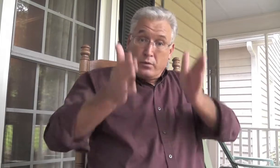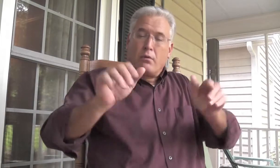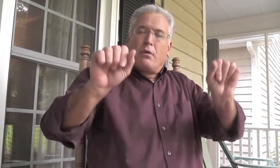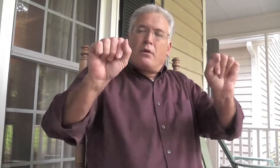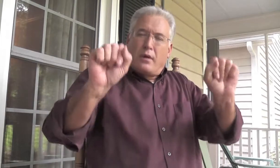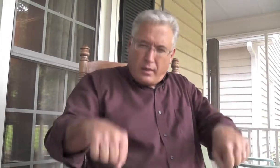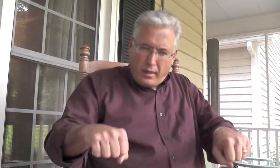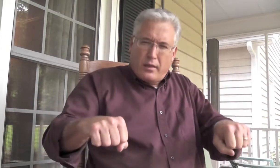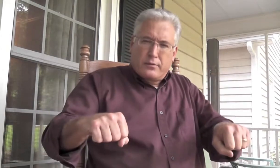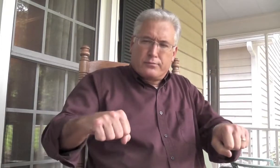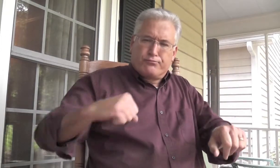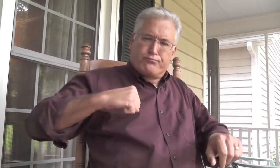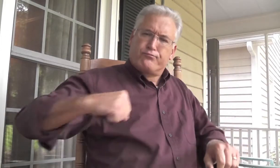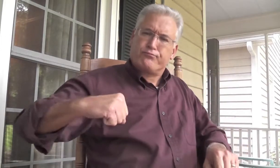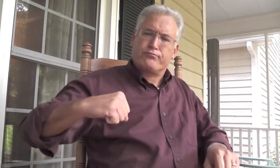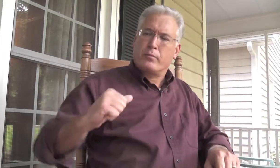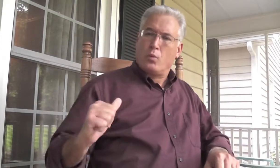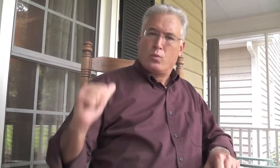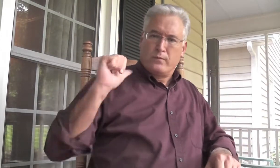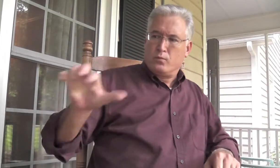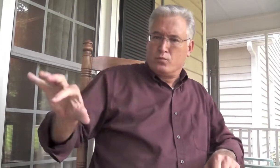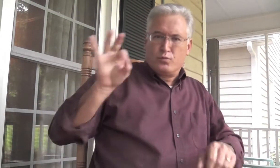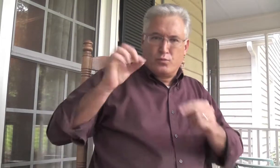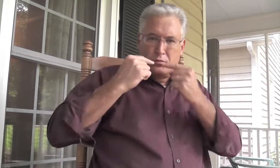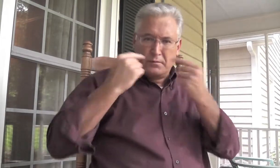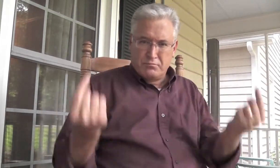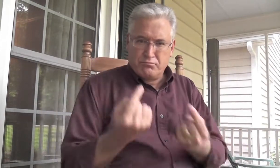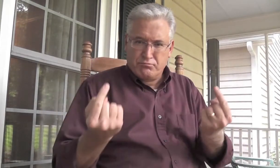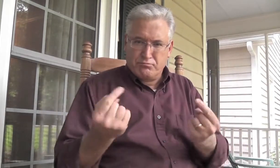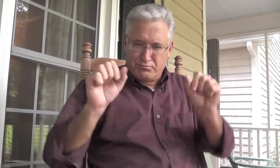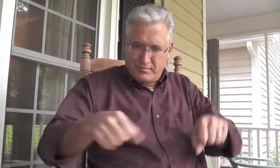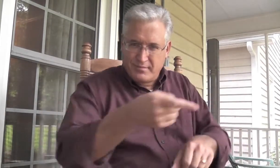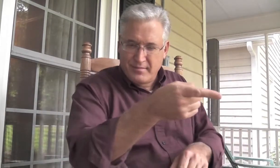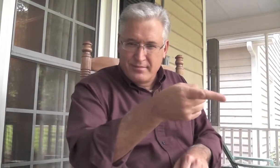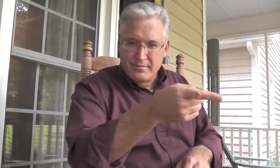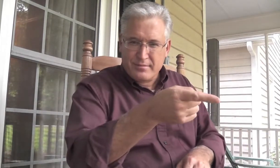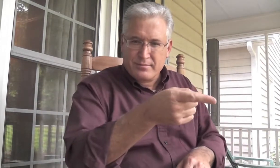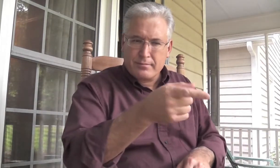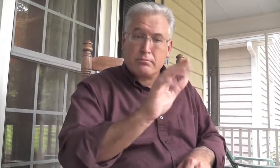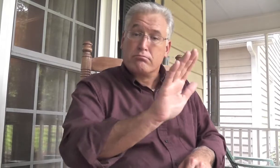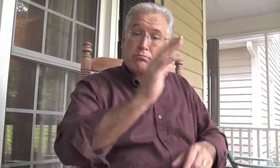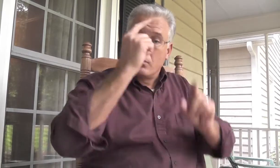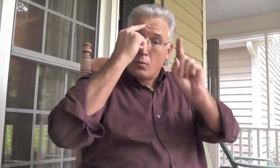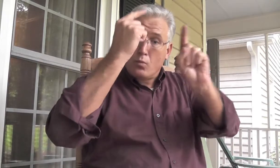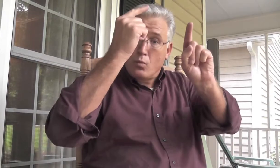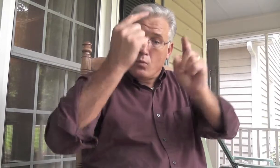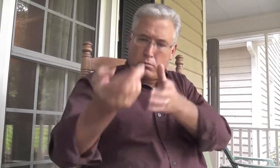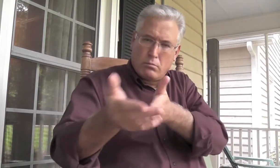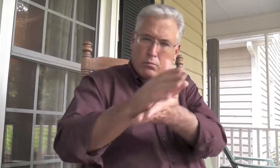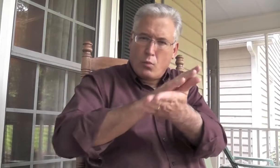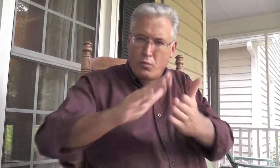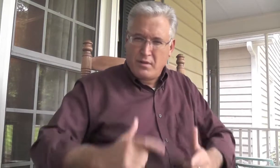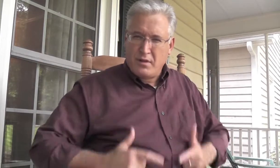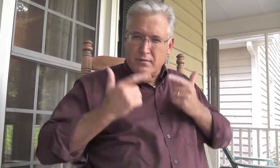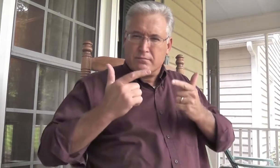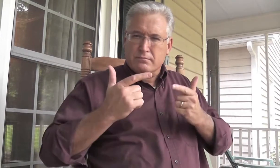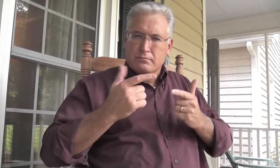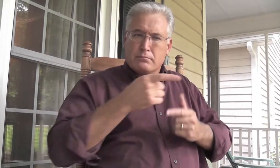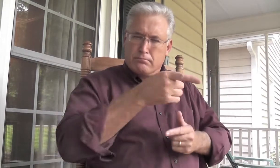Now, a group of believers, they can resist, refuse sin. We can. The goal should be to